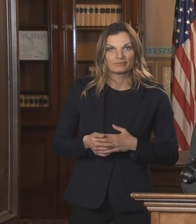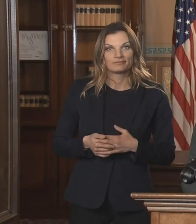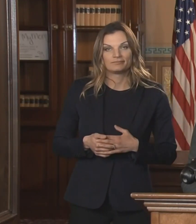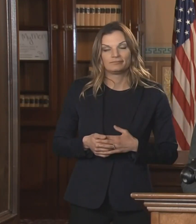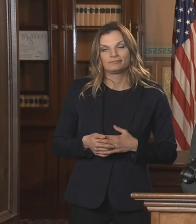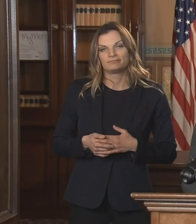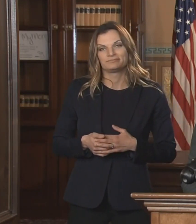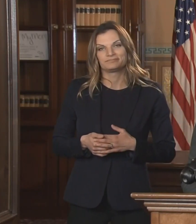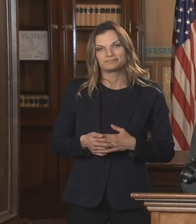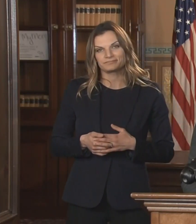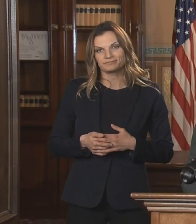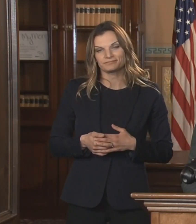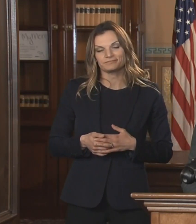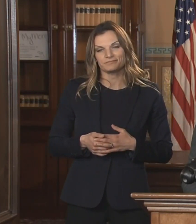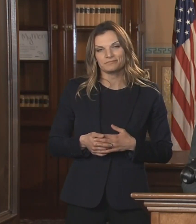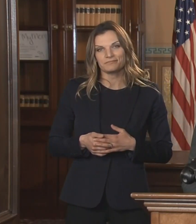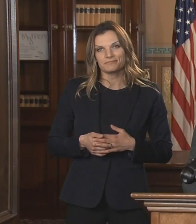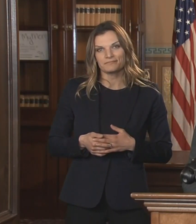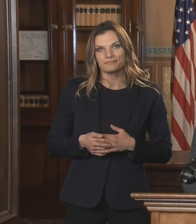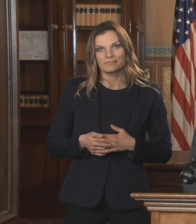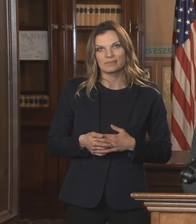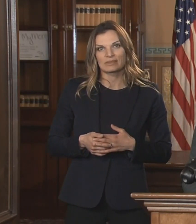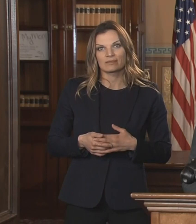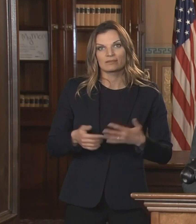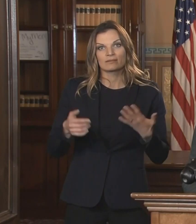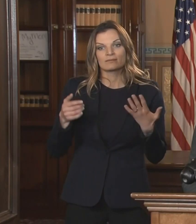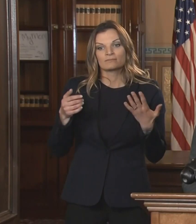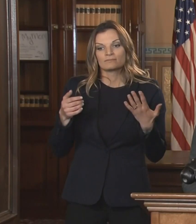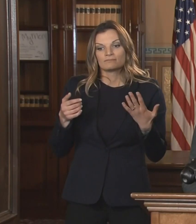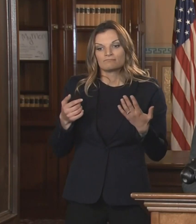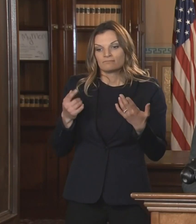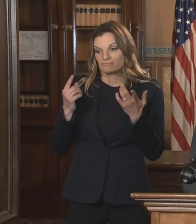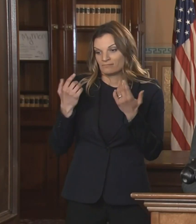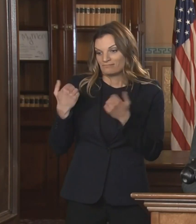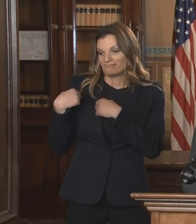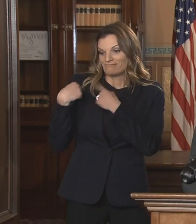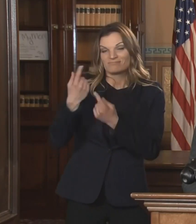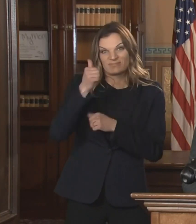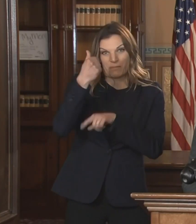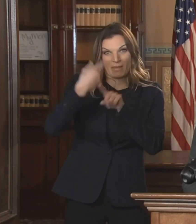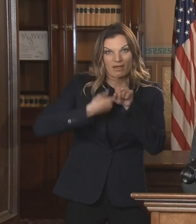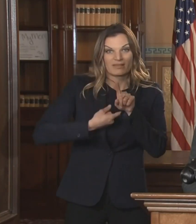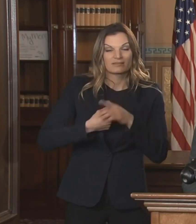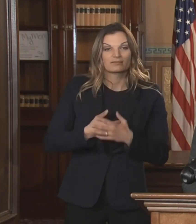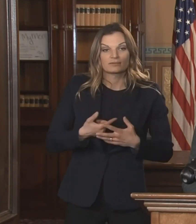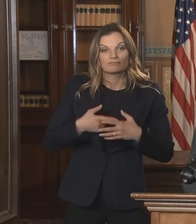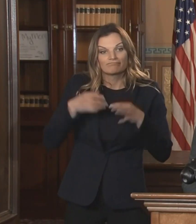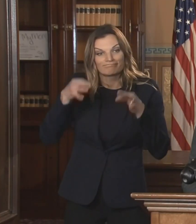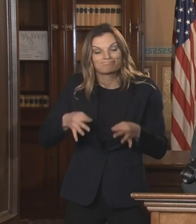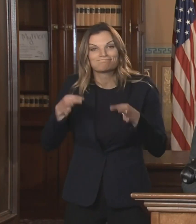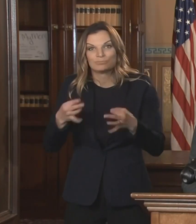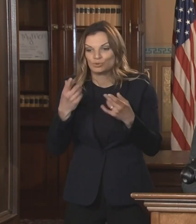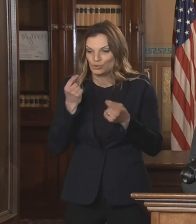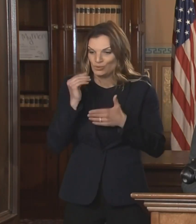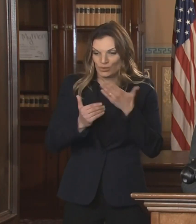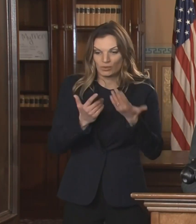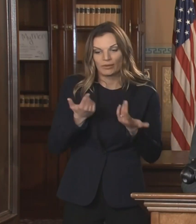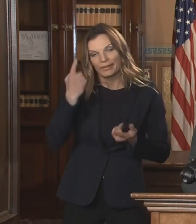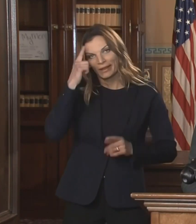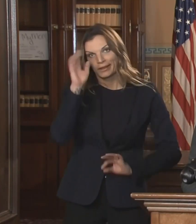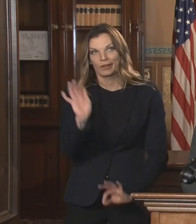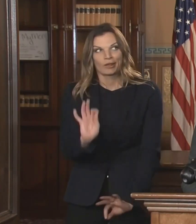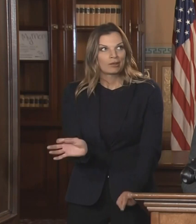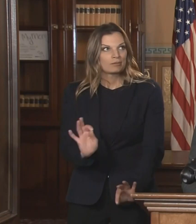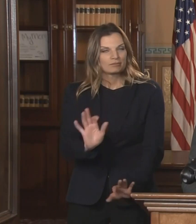none of these, uh, decisions that have had to be made over the last 10 months has been easy. Every